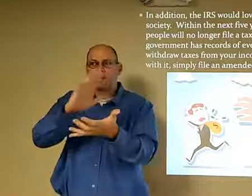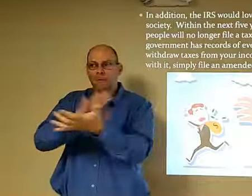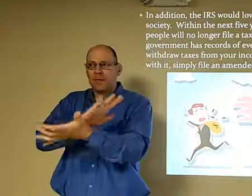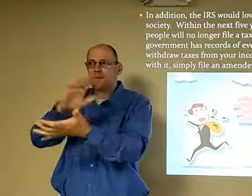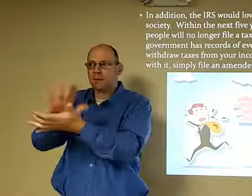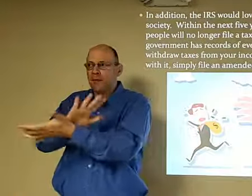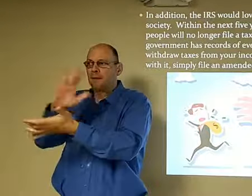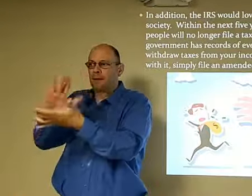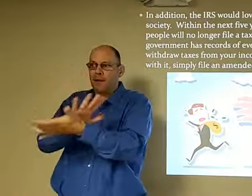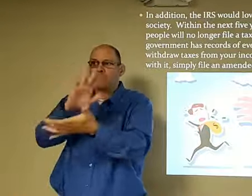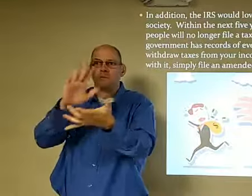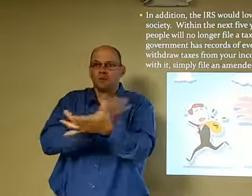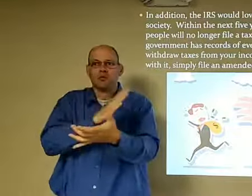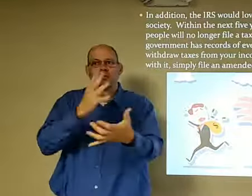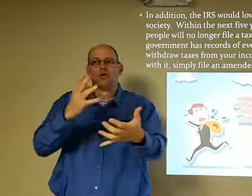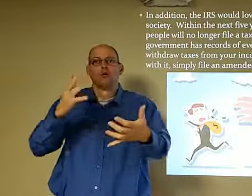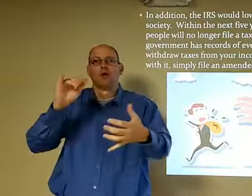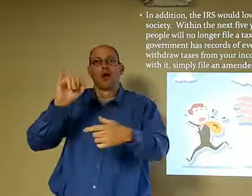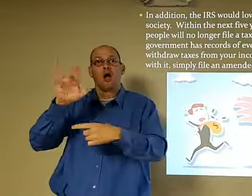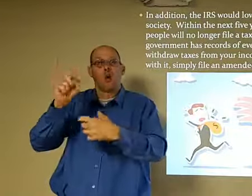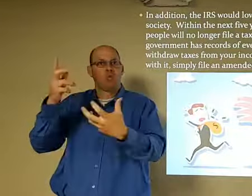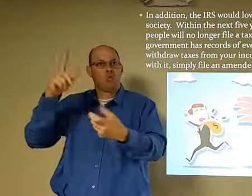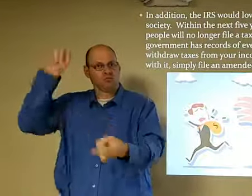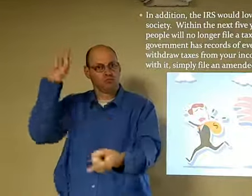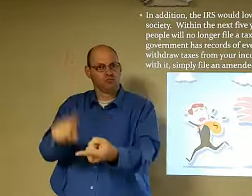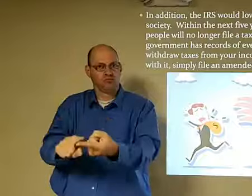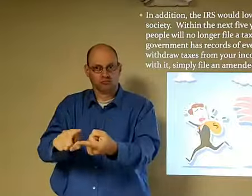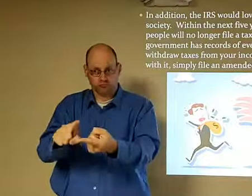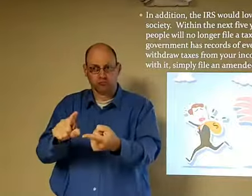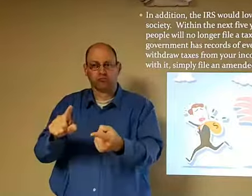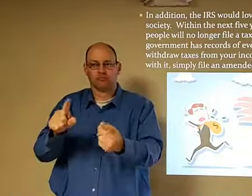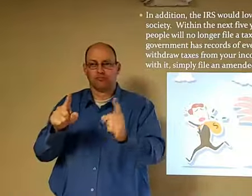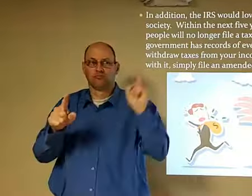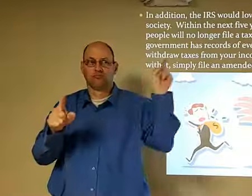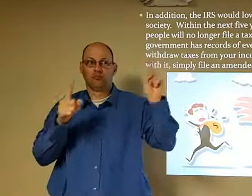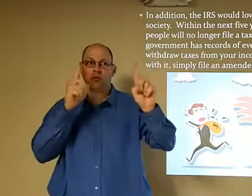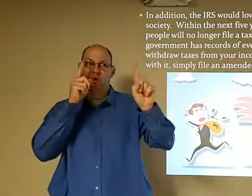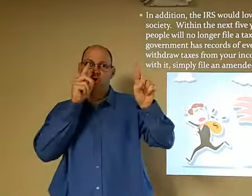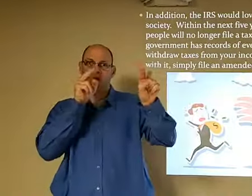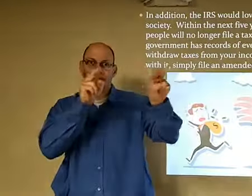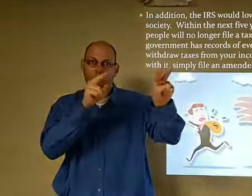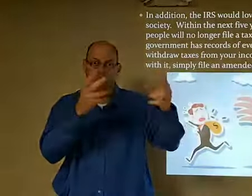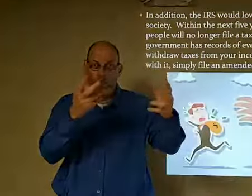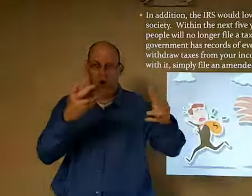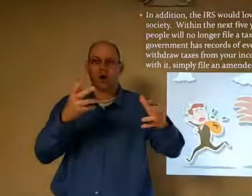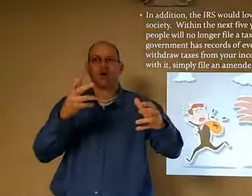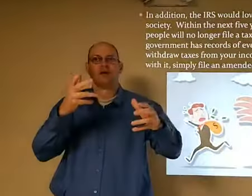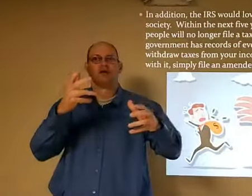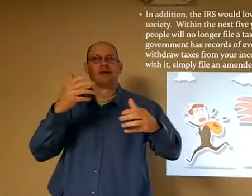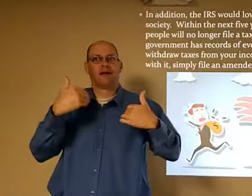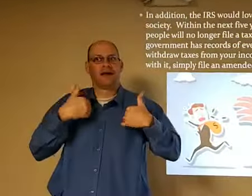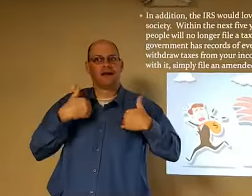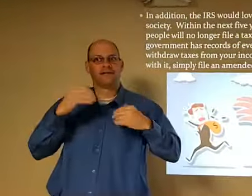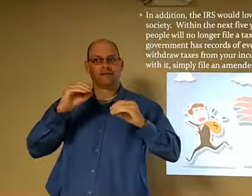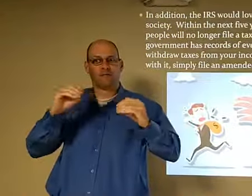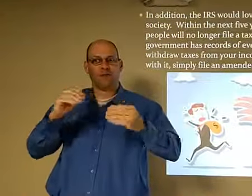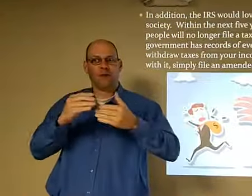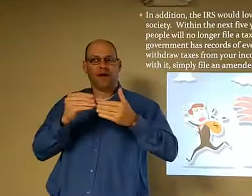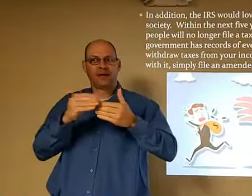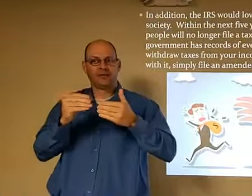that, you know, related to cash and everything. So the cashless society would reduce a lot